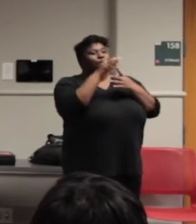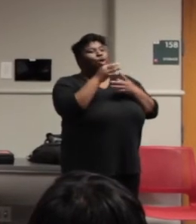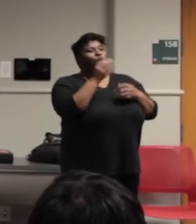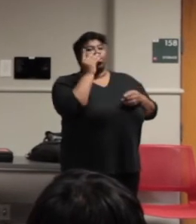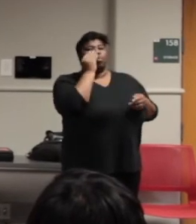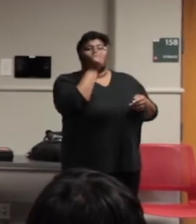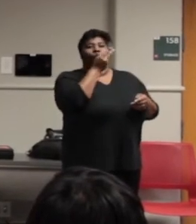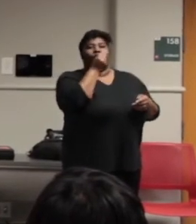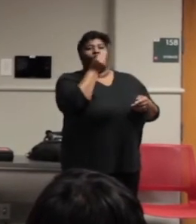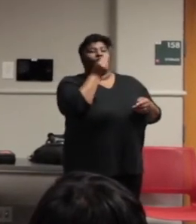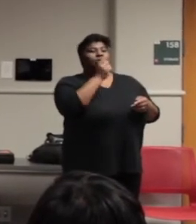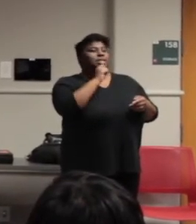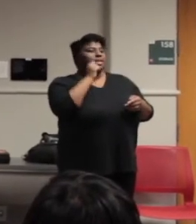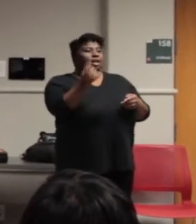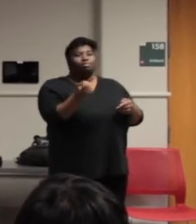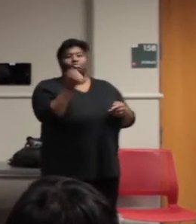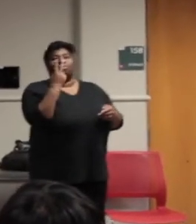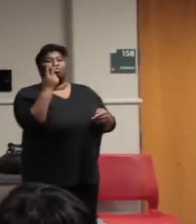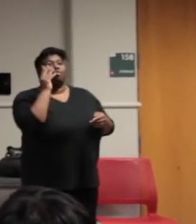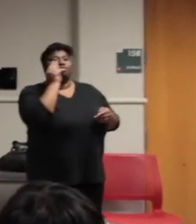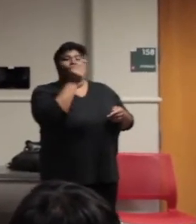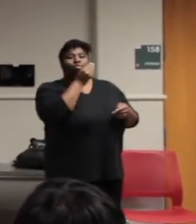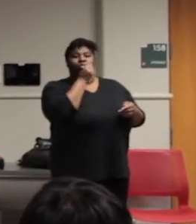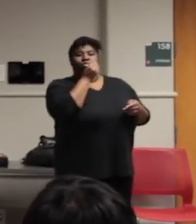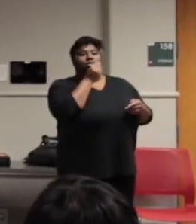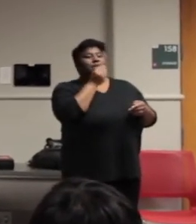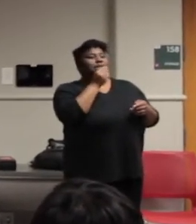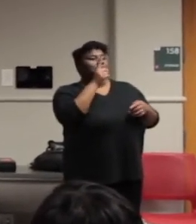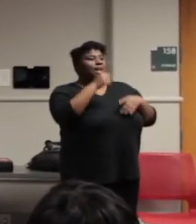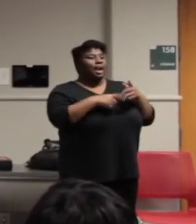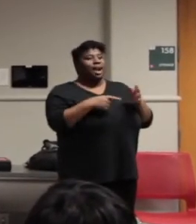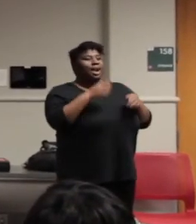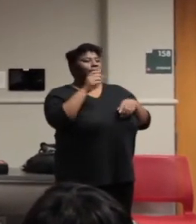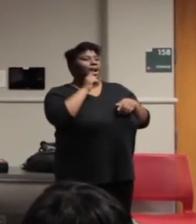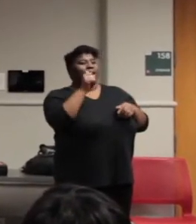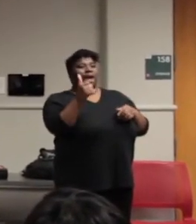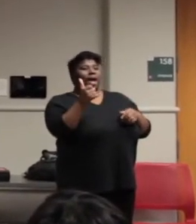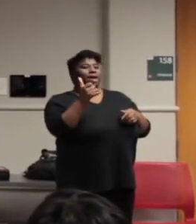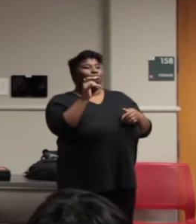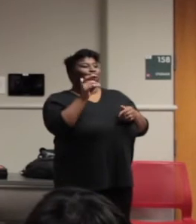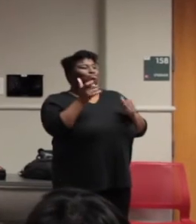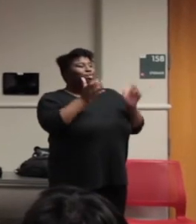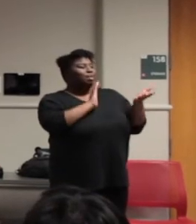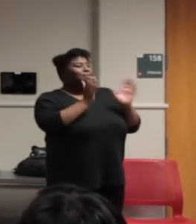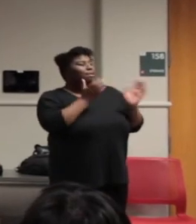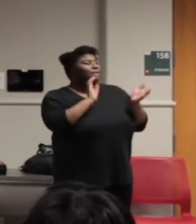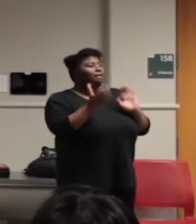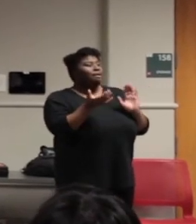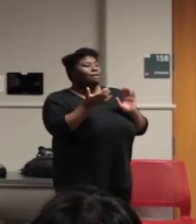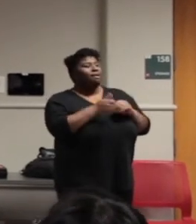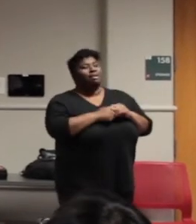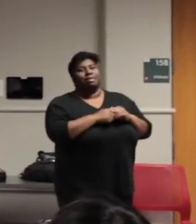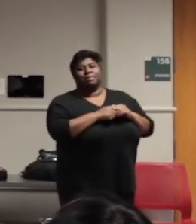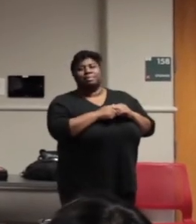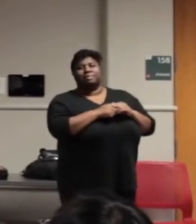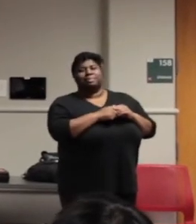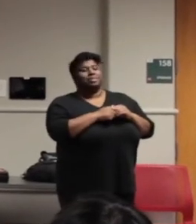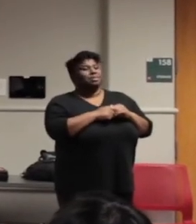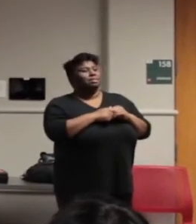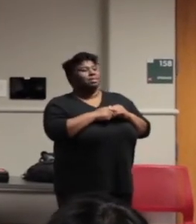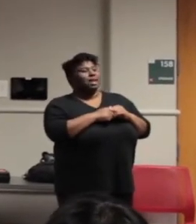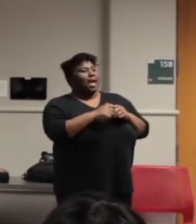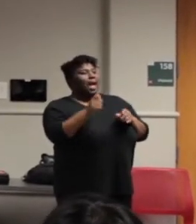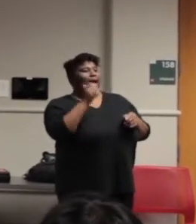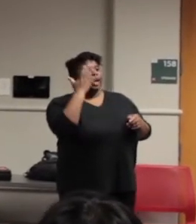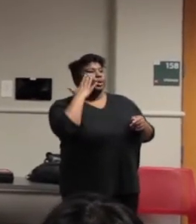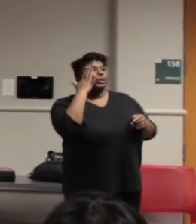for even a dozen roses could not smell of lavender. Even before I began to assemble the perfect arrangement, seeing this with that, I knew no